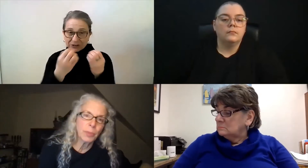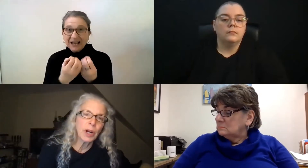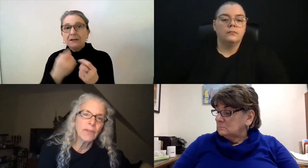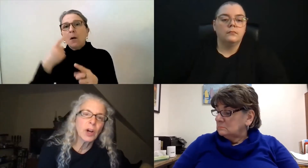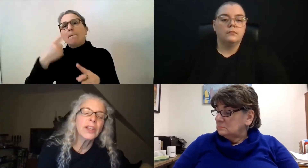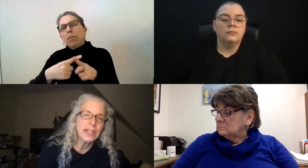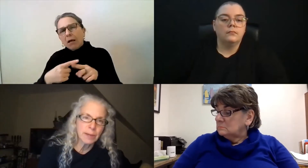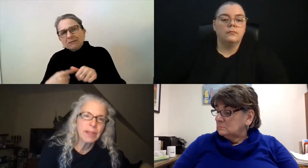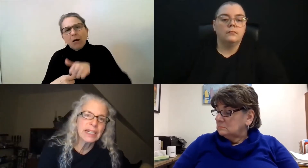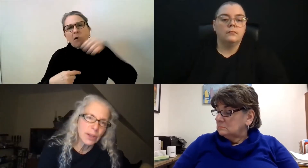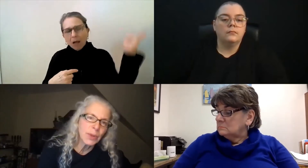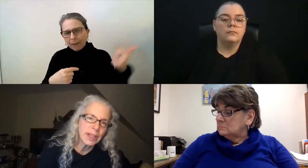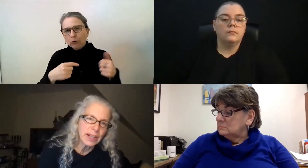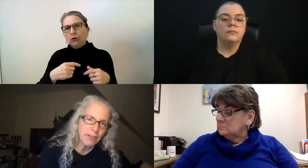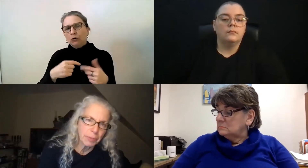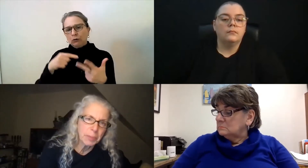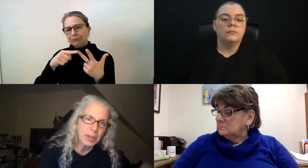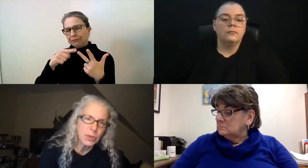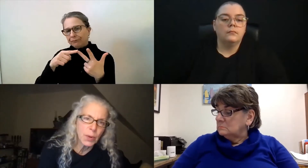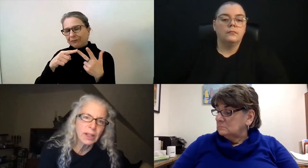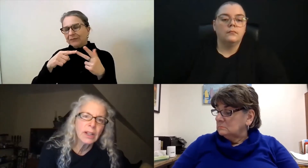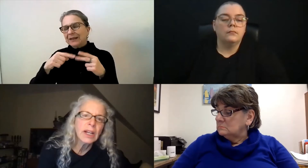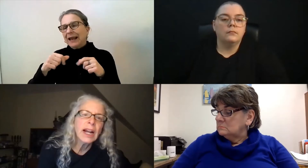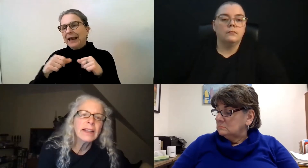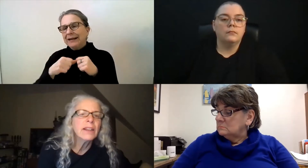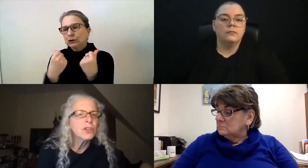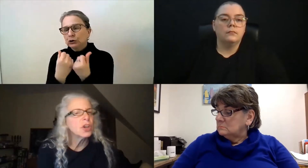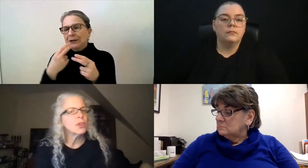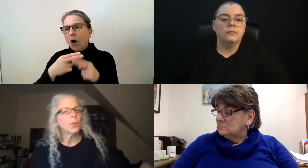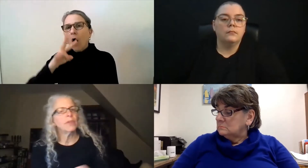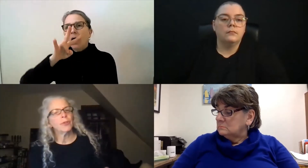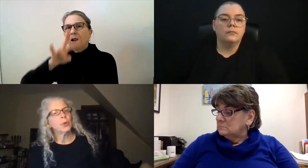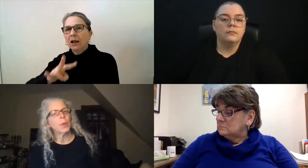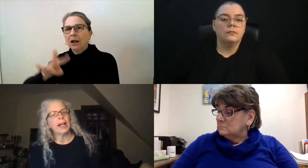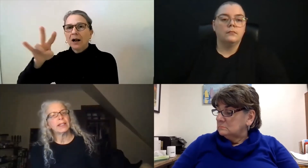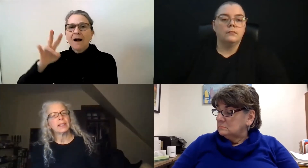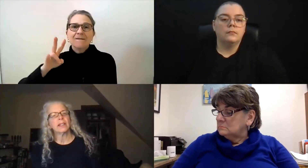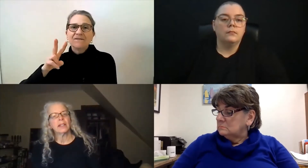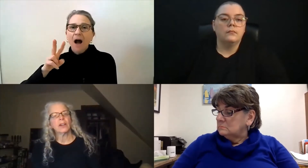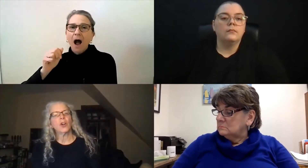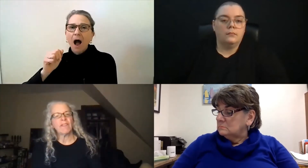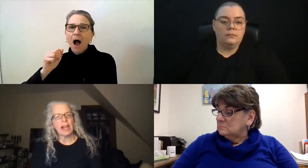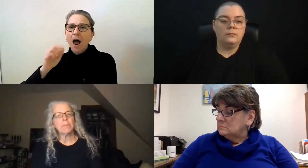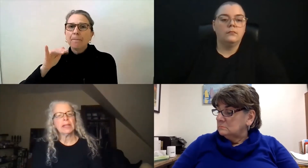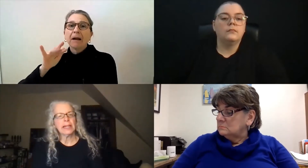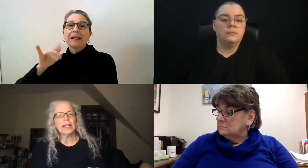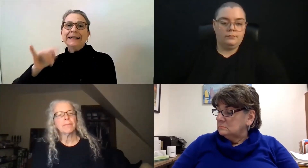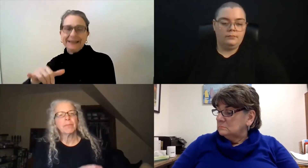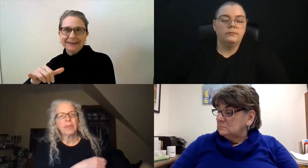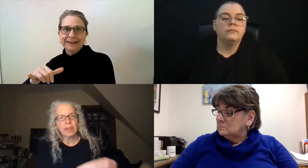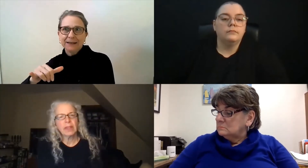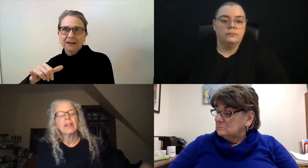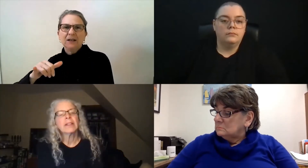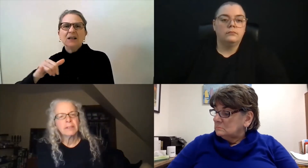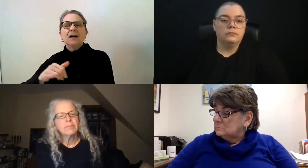but I have other disabilities in with the deaf people as well. And then there's another one for the West called viability.